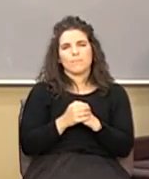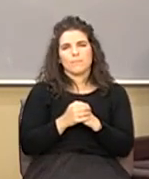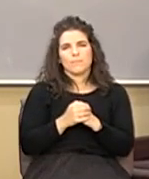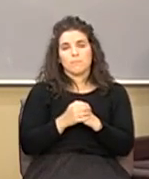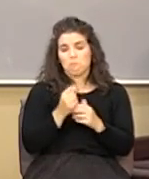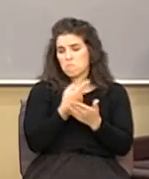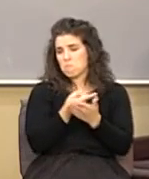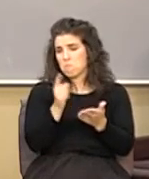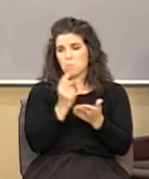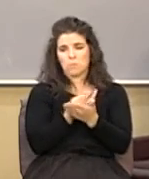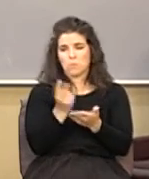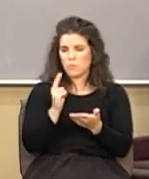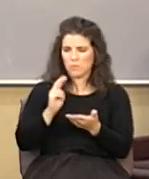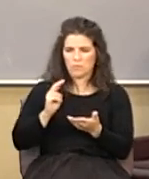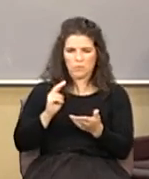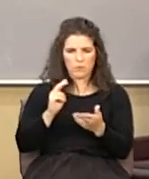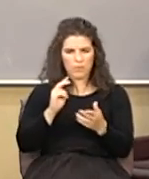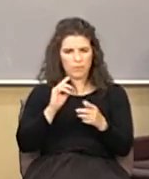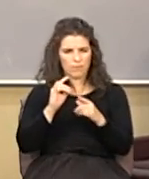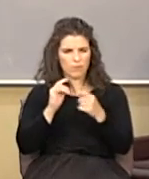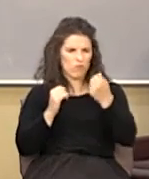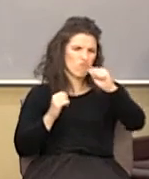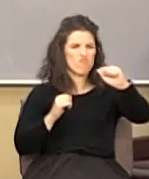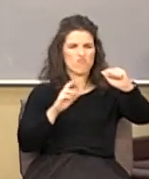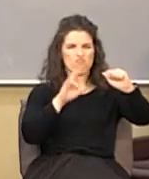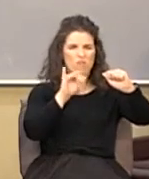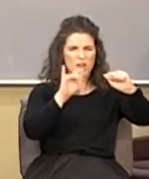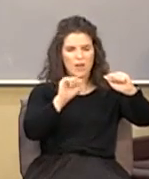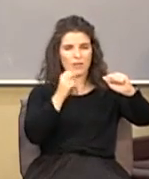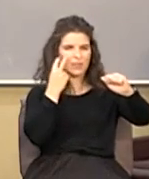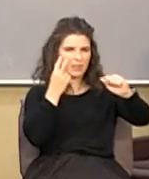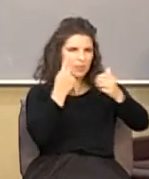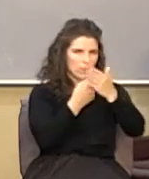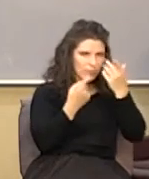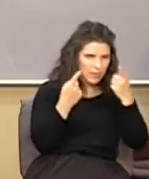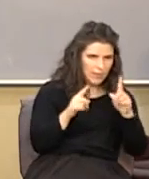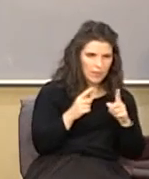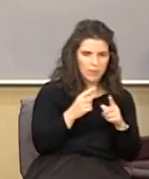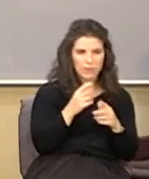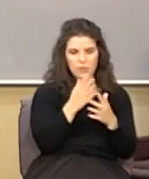know, somebody says this is an American tradition, but really that's not true.